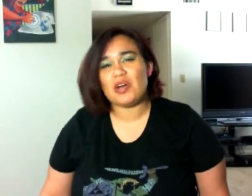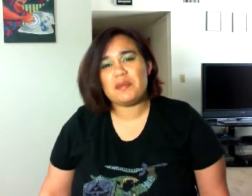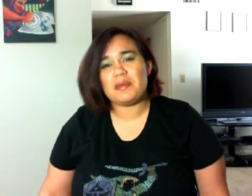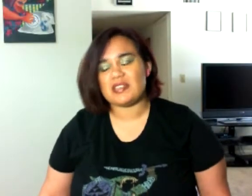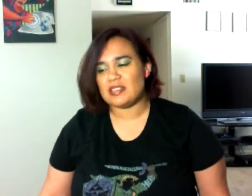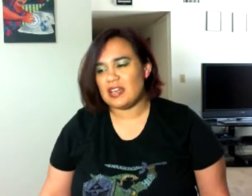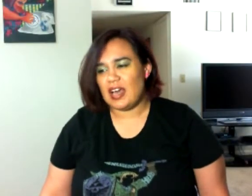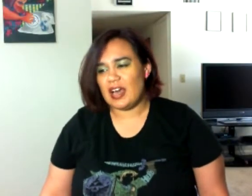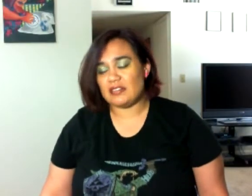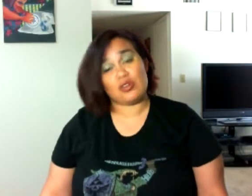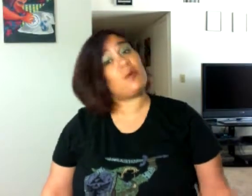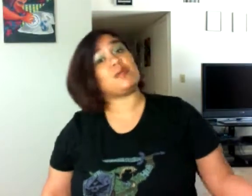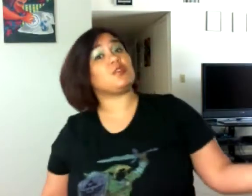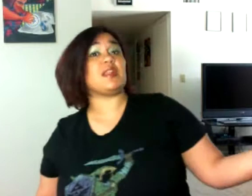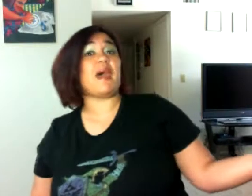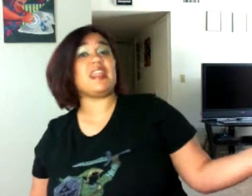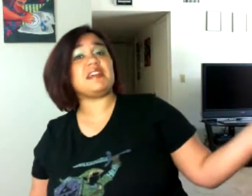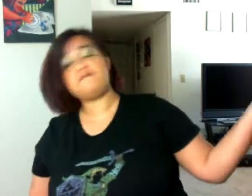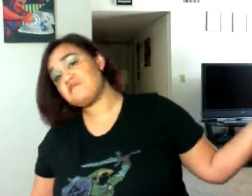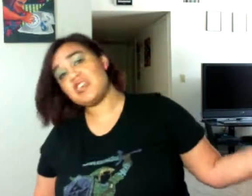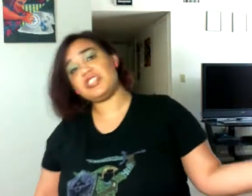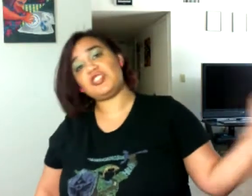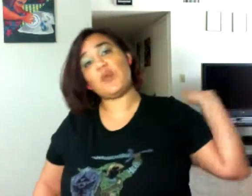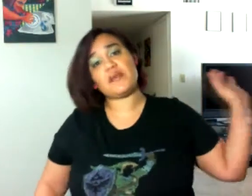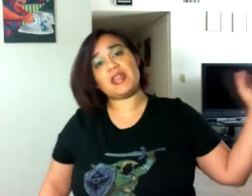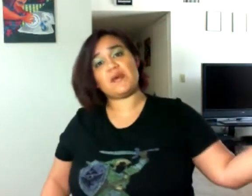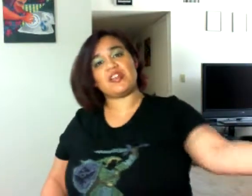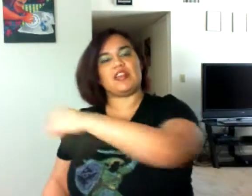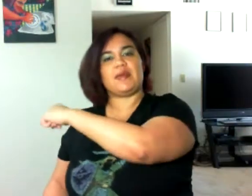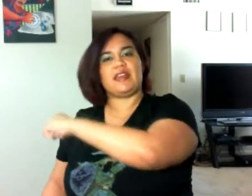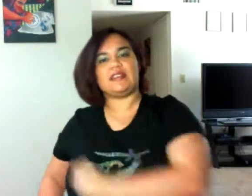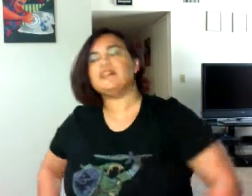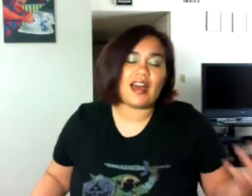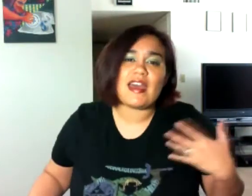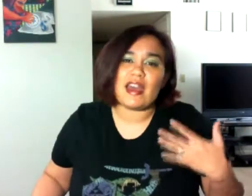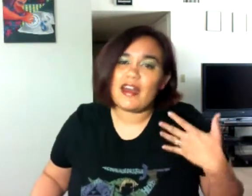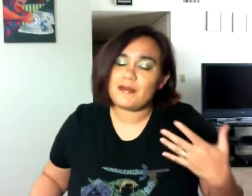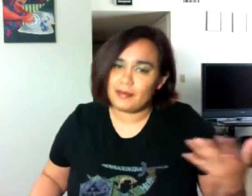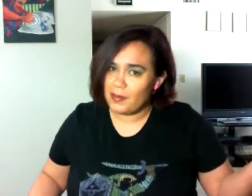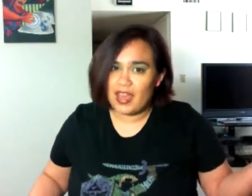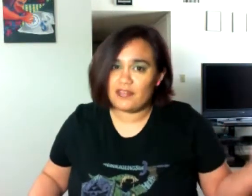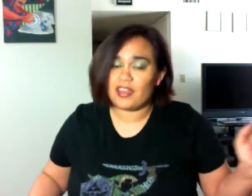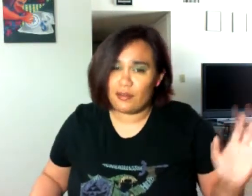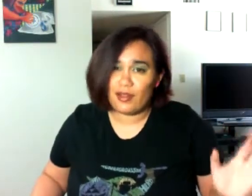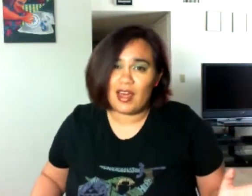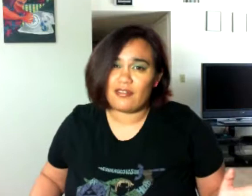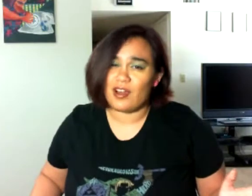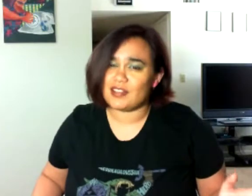one bit. Don't want them treated badly. Just don't want them anywhere near me. I, I'm, I'm an advocate for a lot of causes.